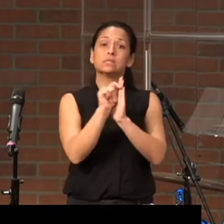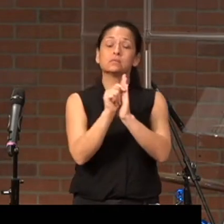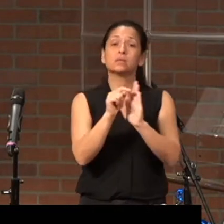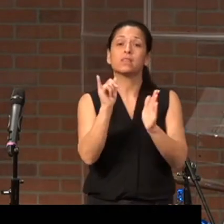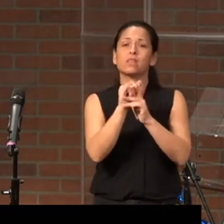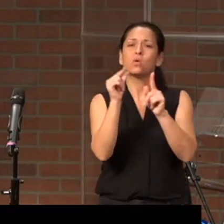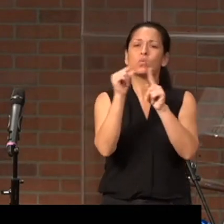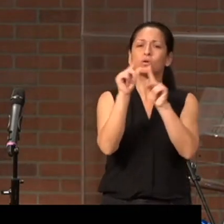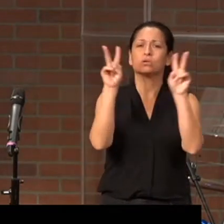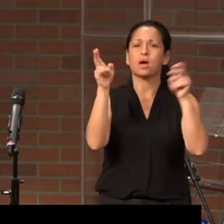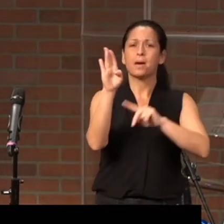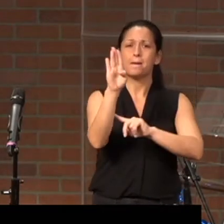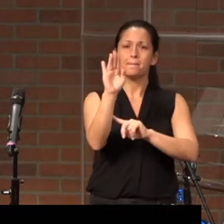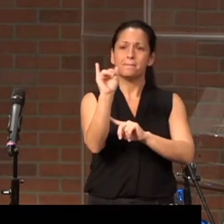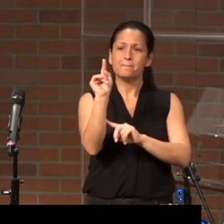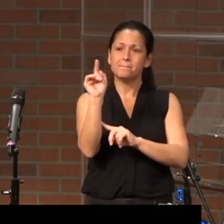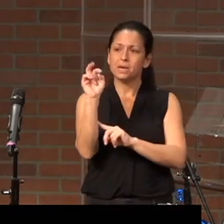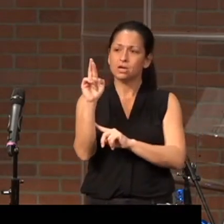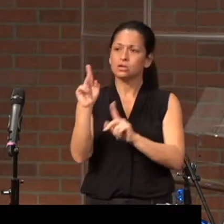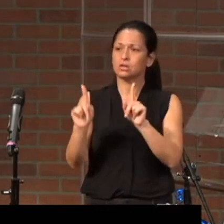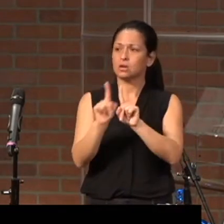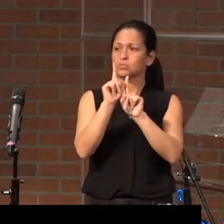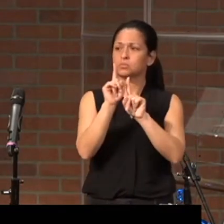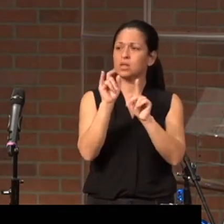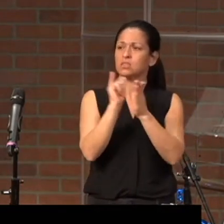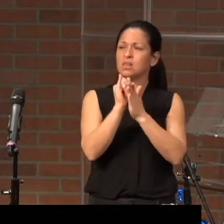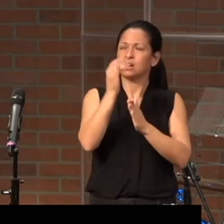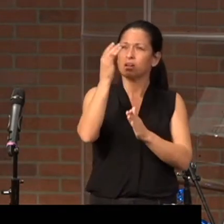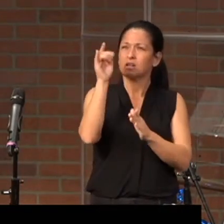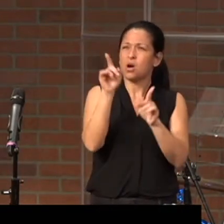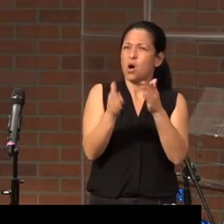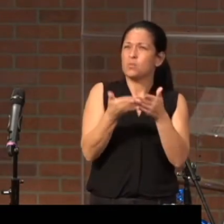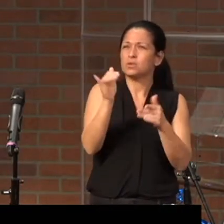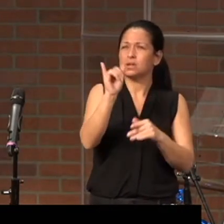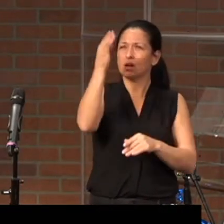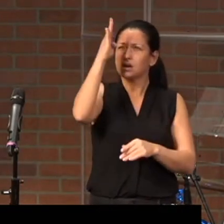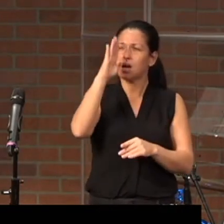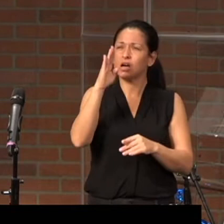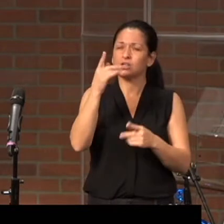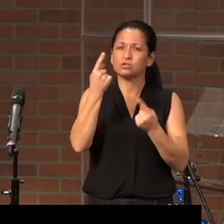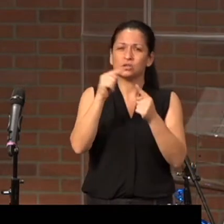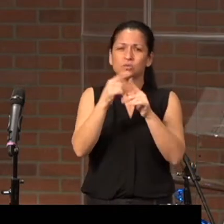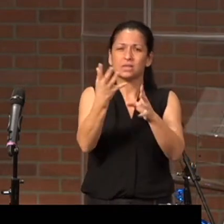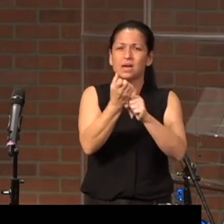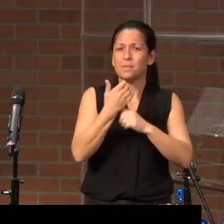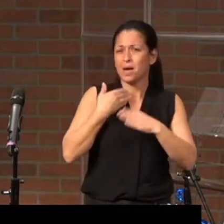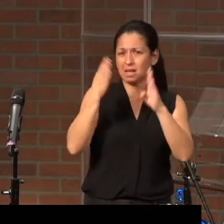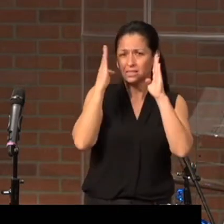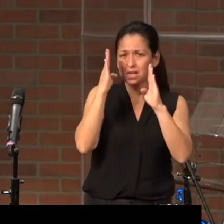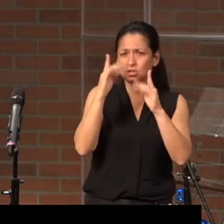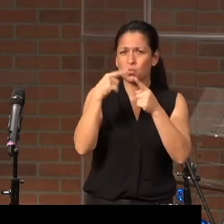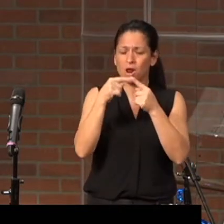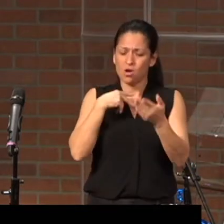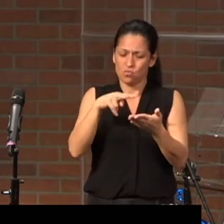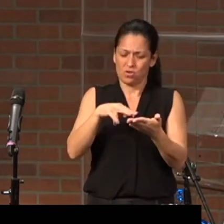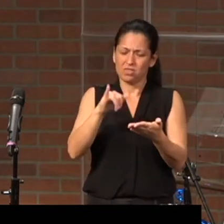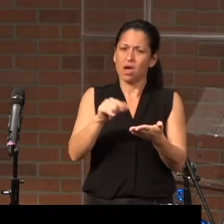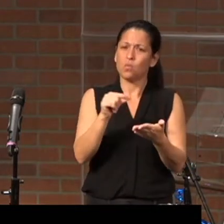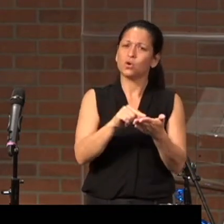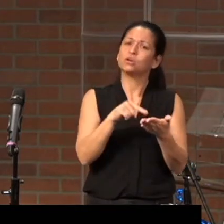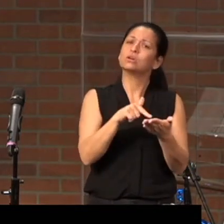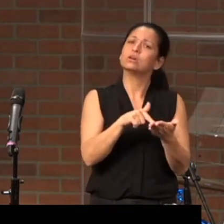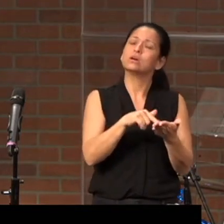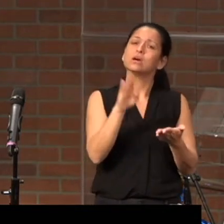almost like God is trying to get my attention when I read that word. And so I'm